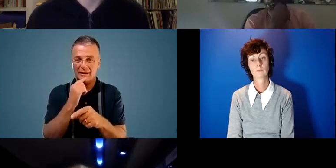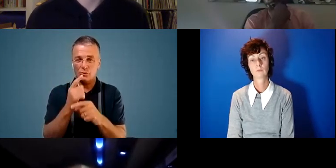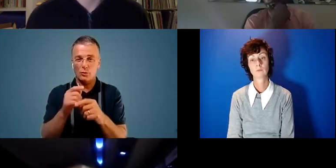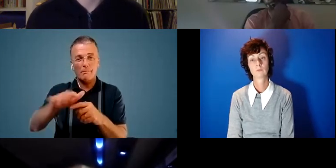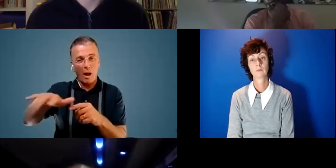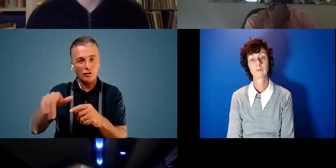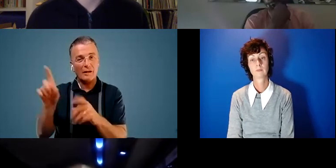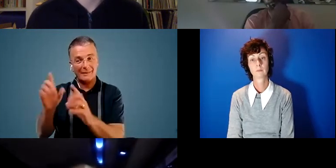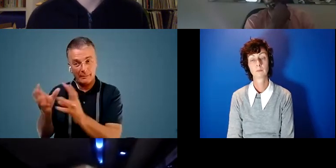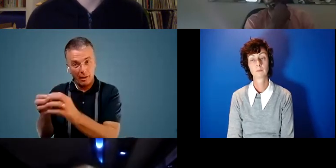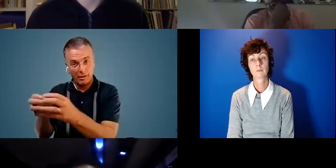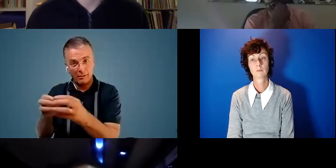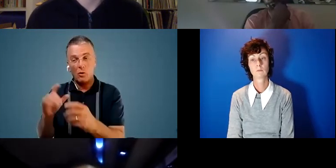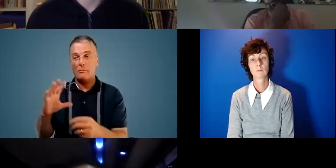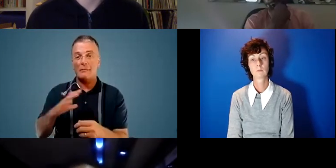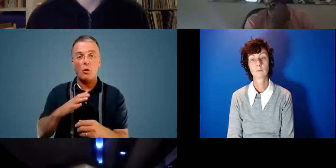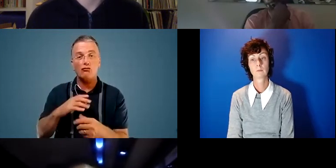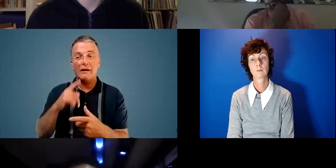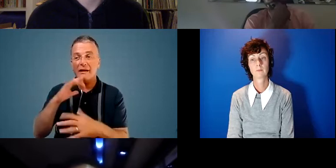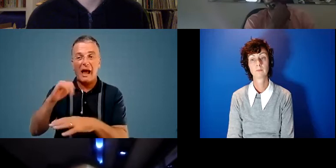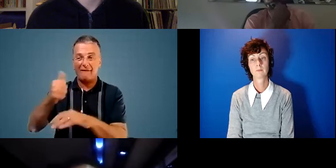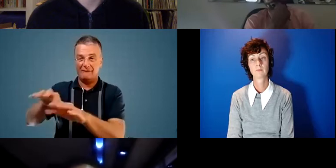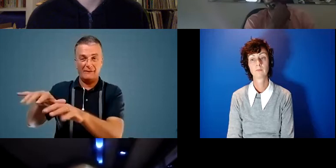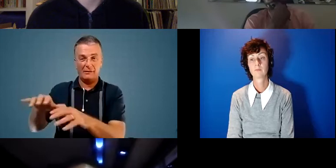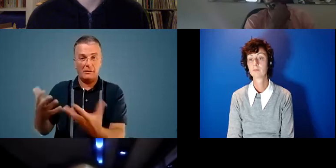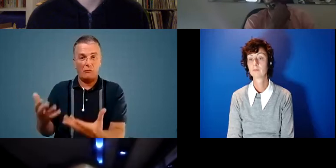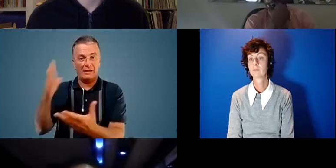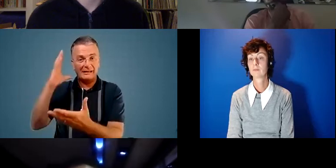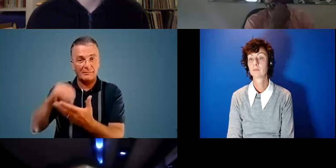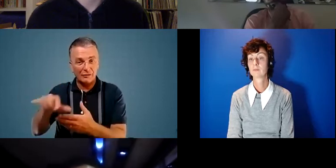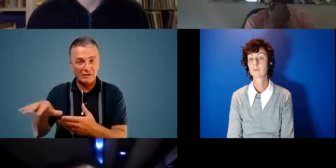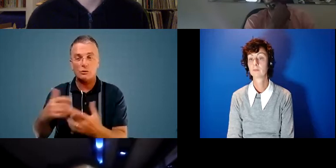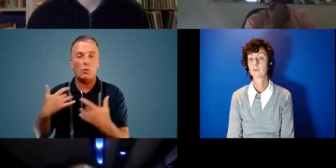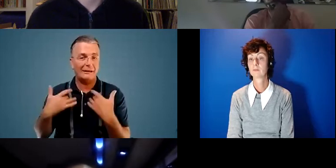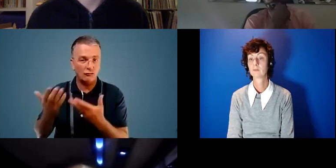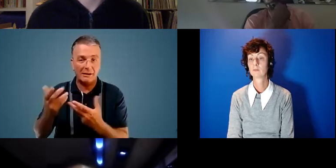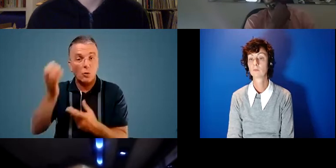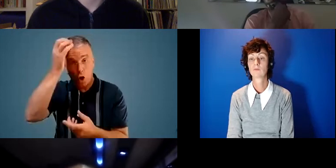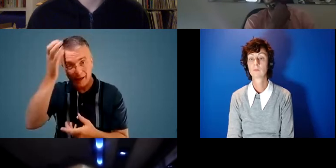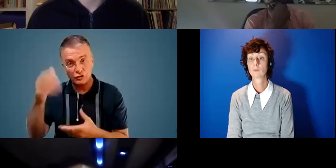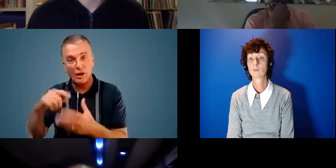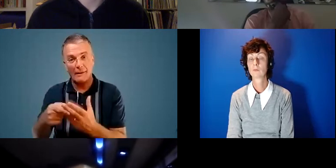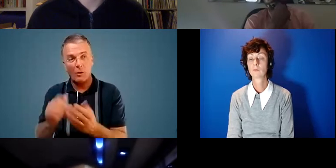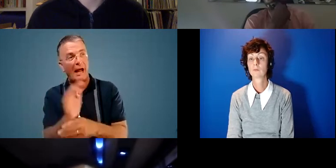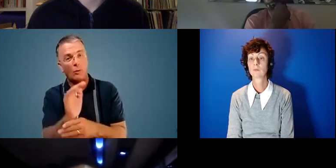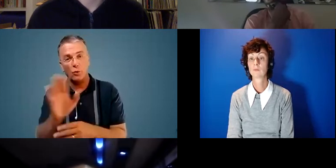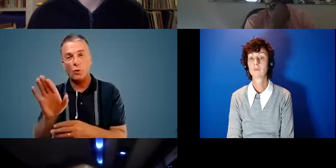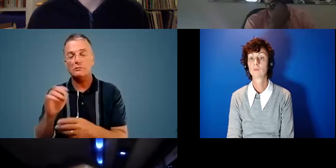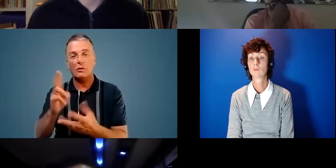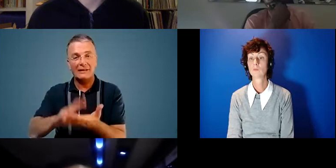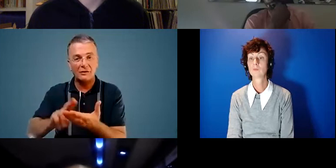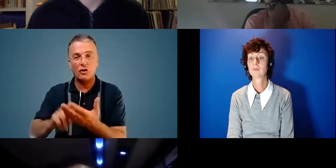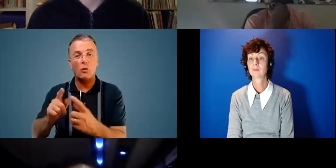might have already existing um experiences or interests or knowledge about the outdoors or nature or the